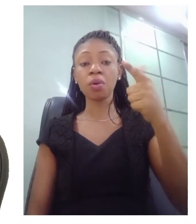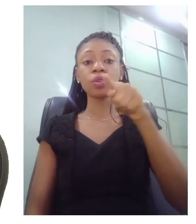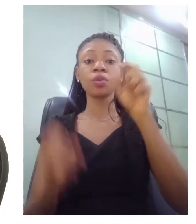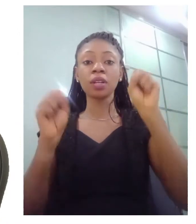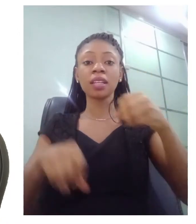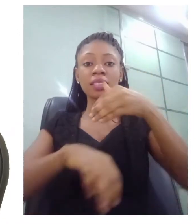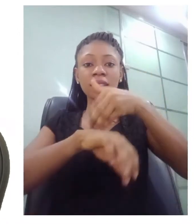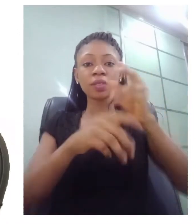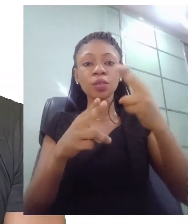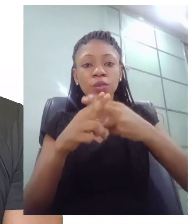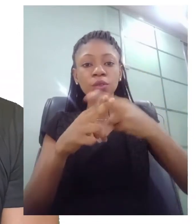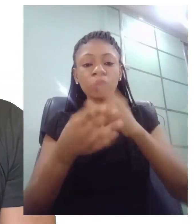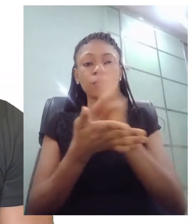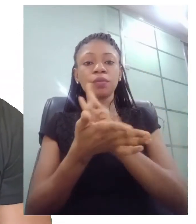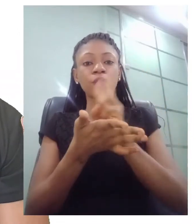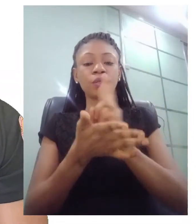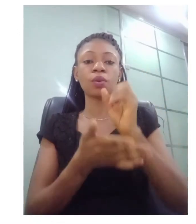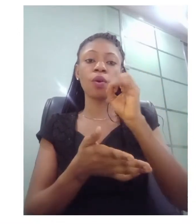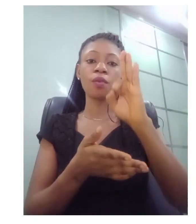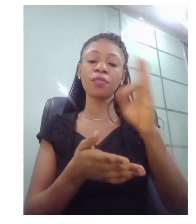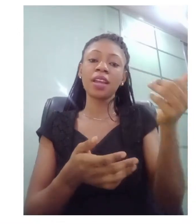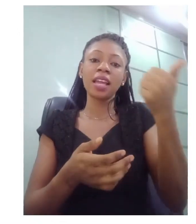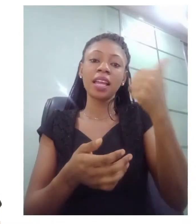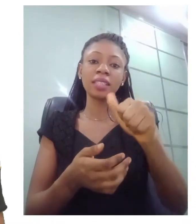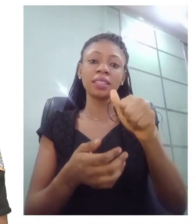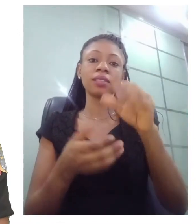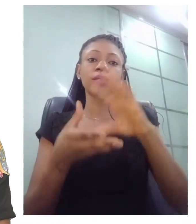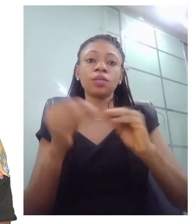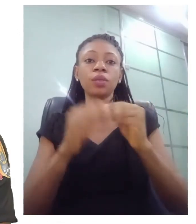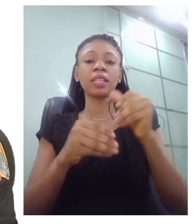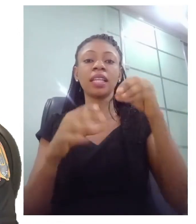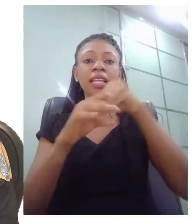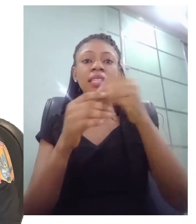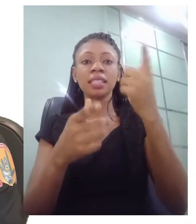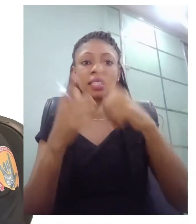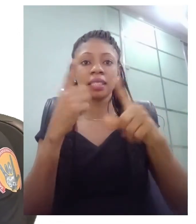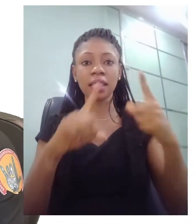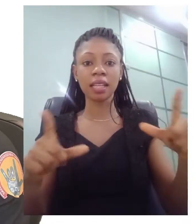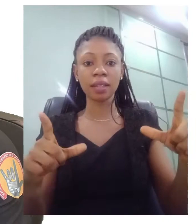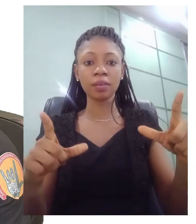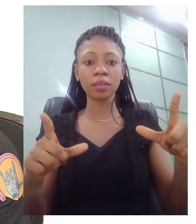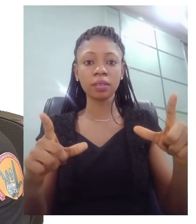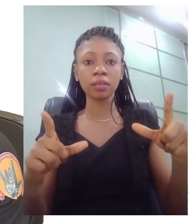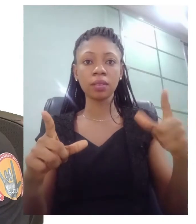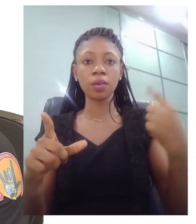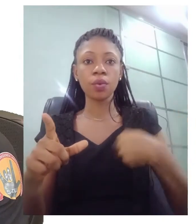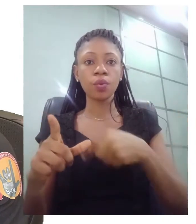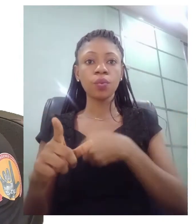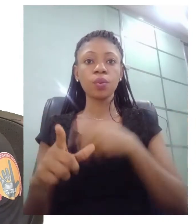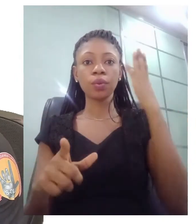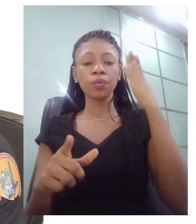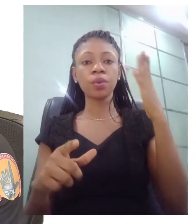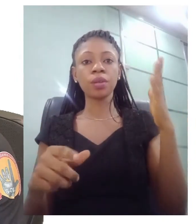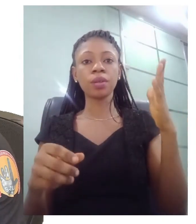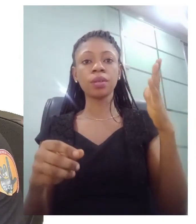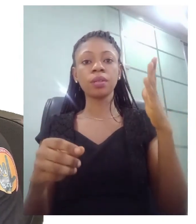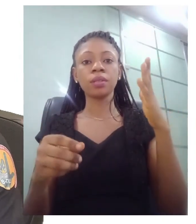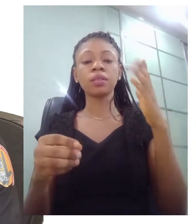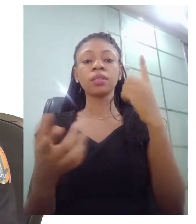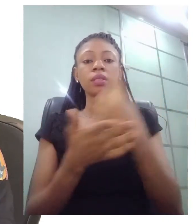touch with you. In this channel, we talk about the indigenous. We are concerned